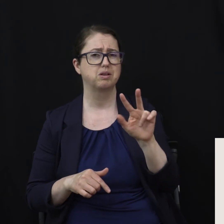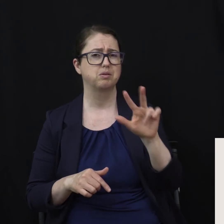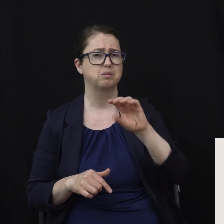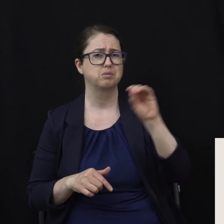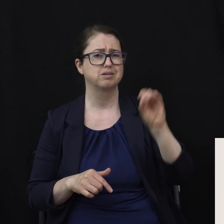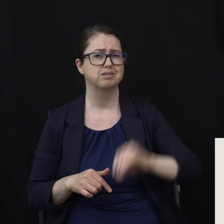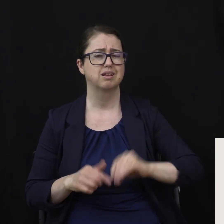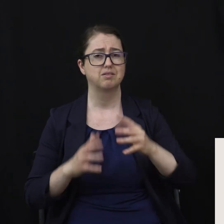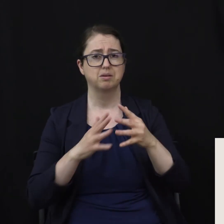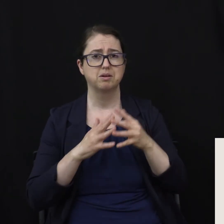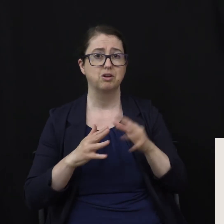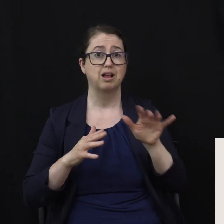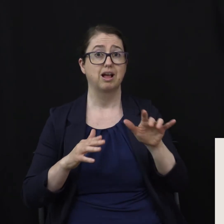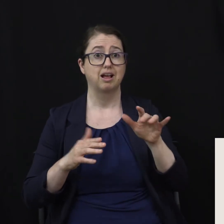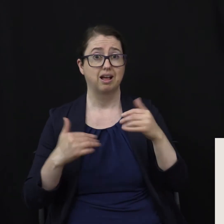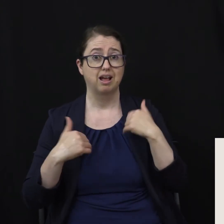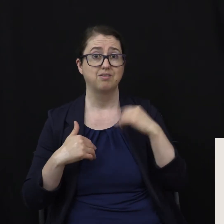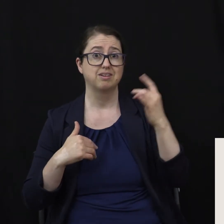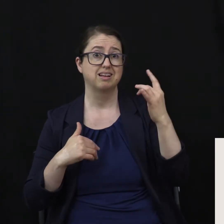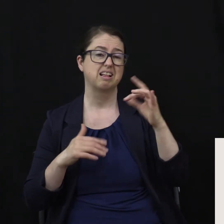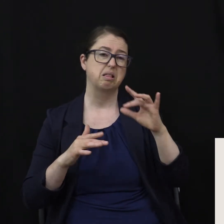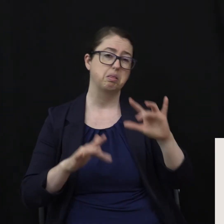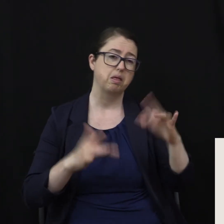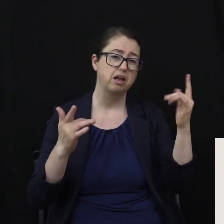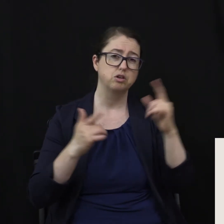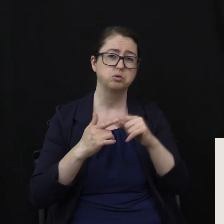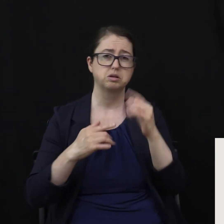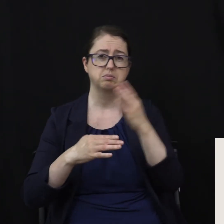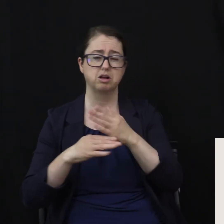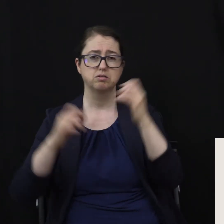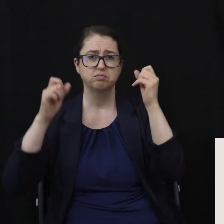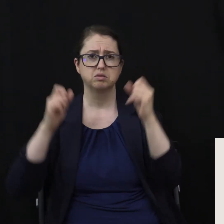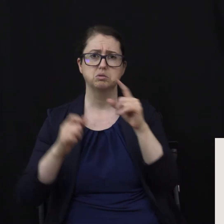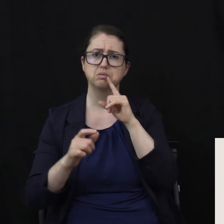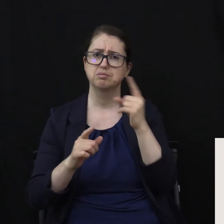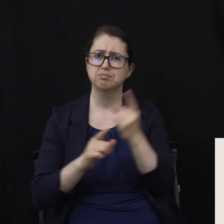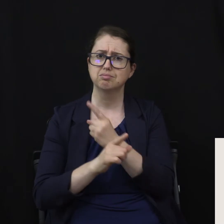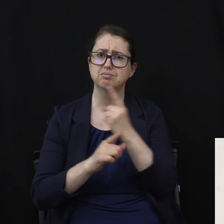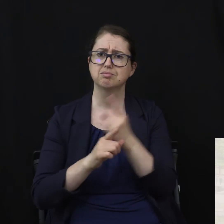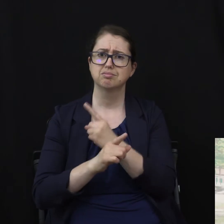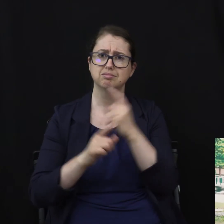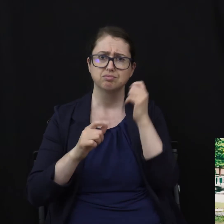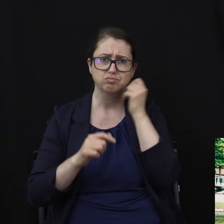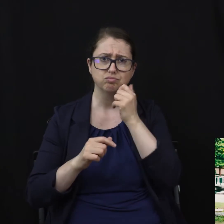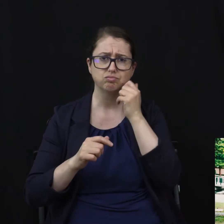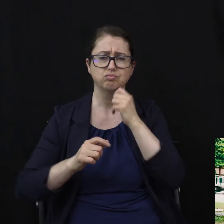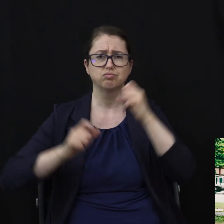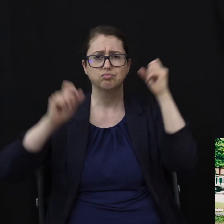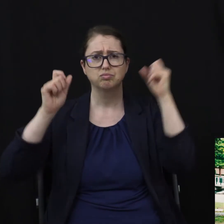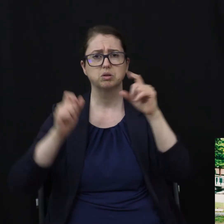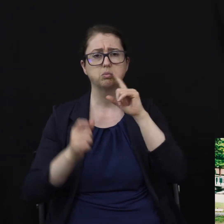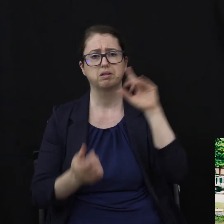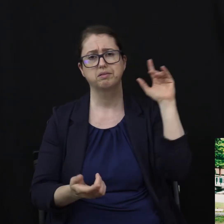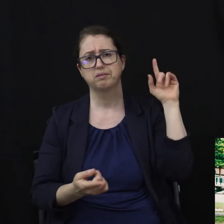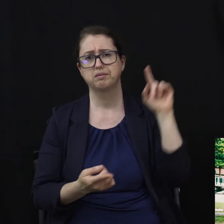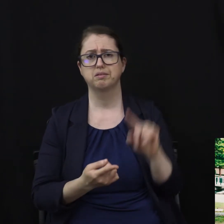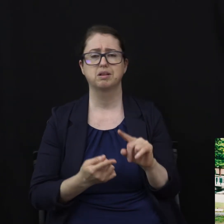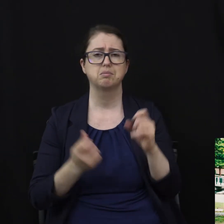light to moderate exercise. Regular exercise lowers our risk of many diseases such as